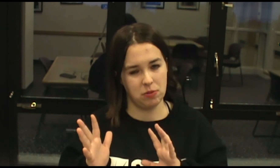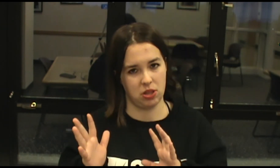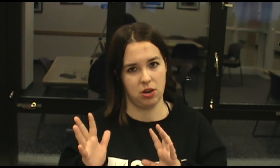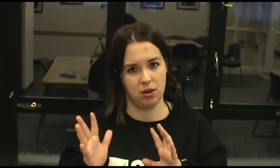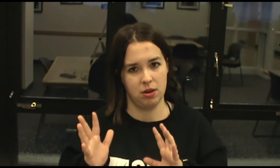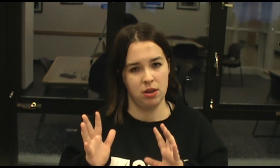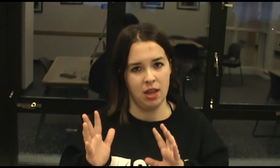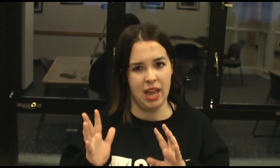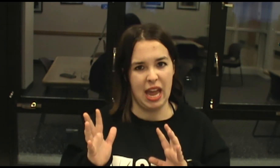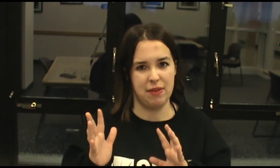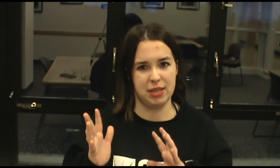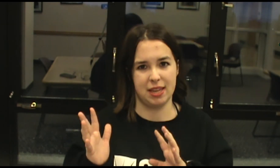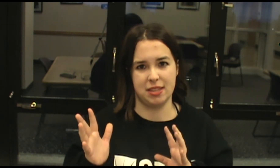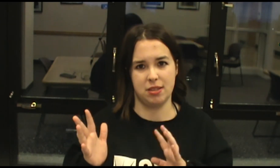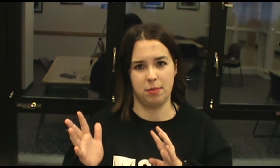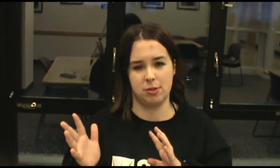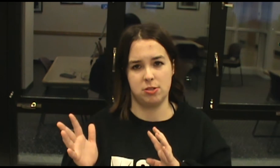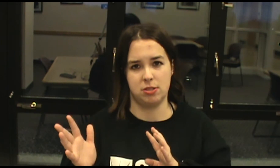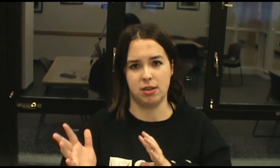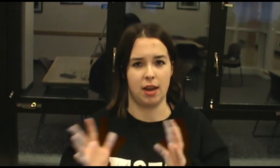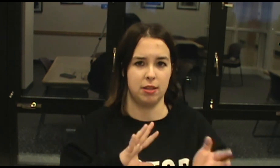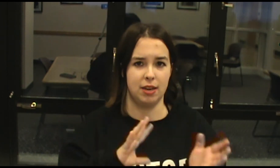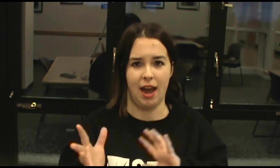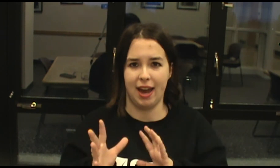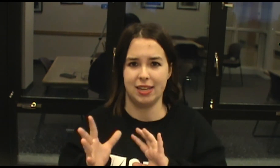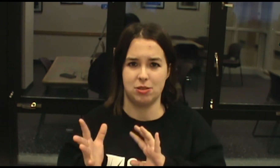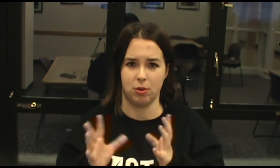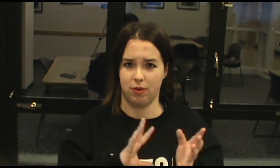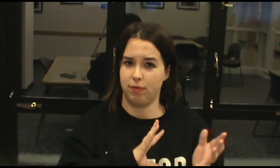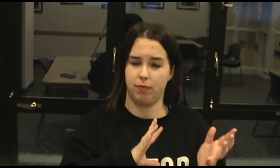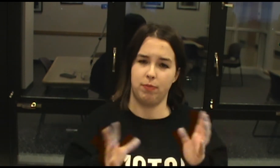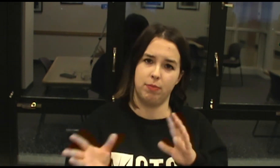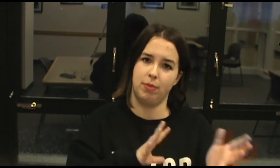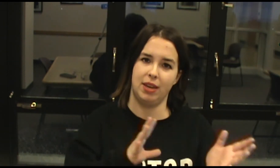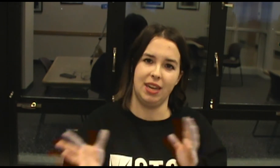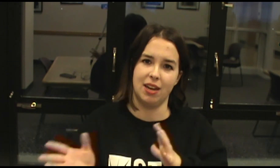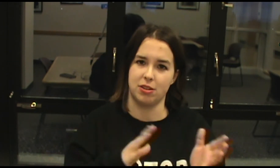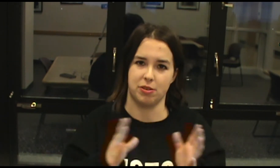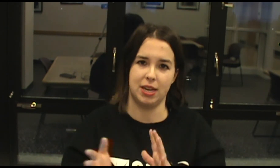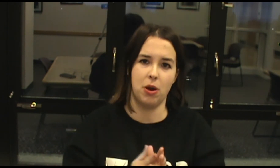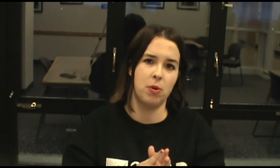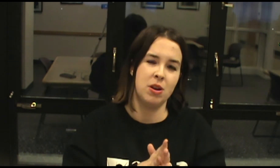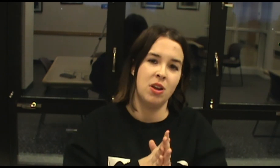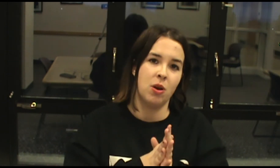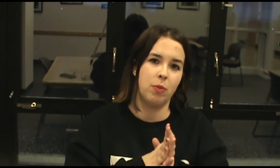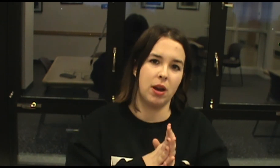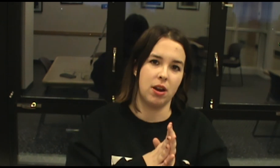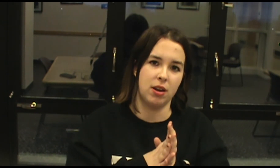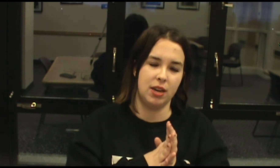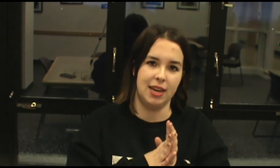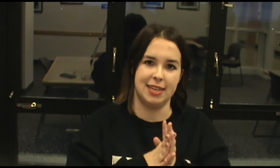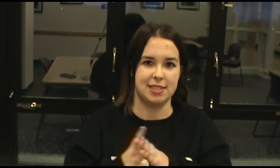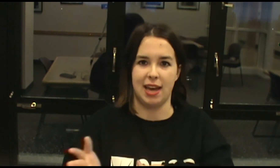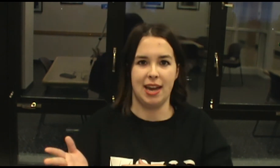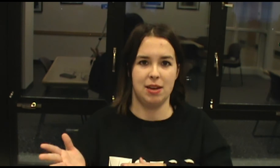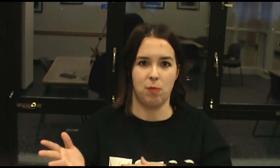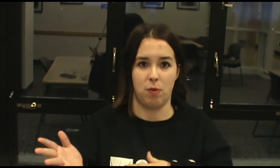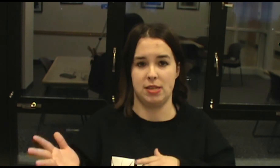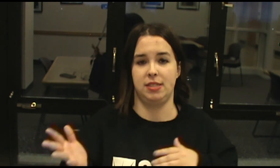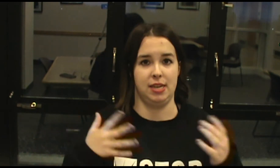with her having like this almost Jekyll and Hyde sort of alter ego where each side wants to